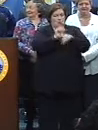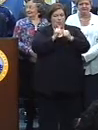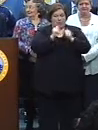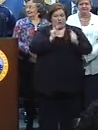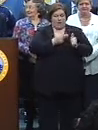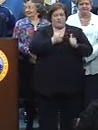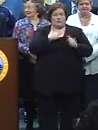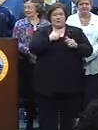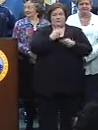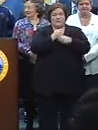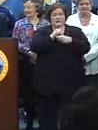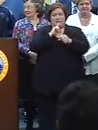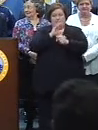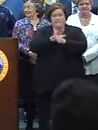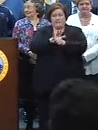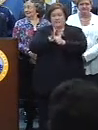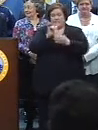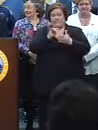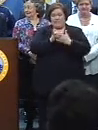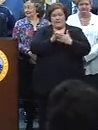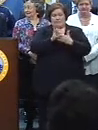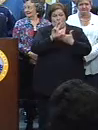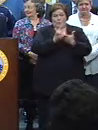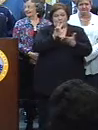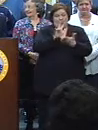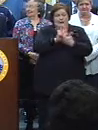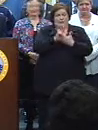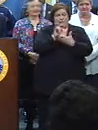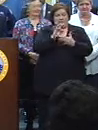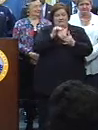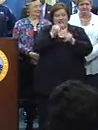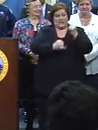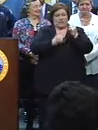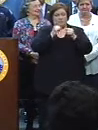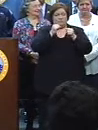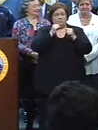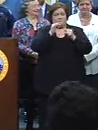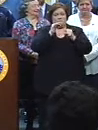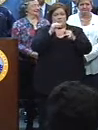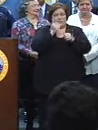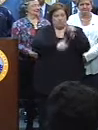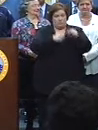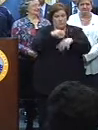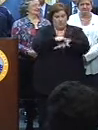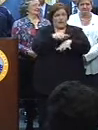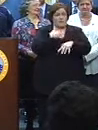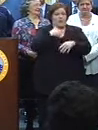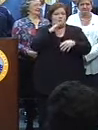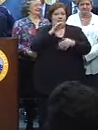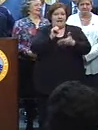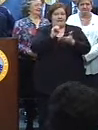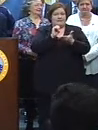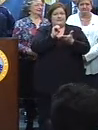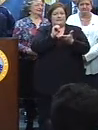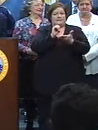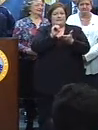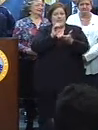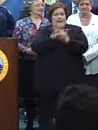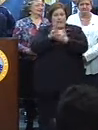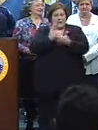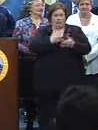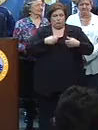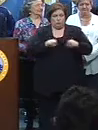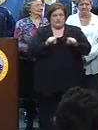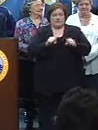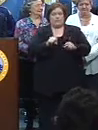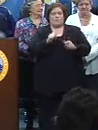we made a commitment that within three hours of the end of each parade, that we would have our streets cleaned and returned to normal. And